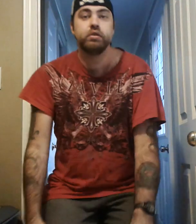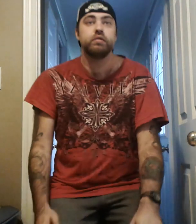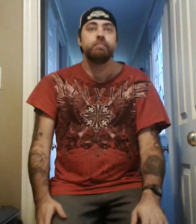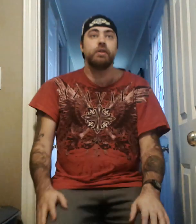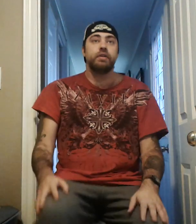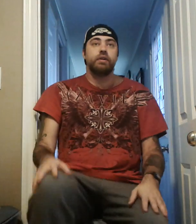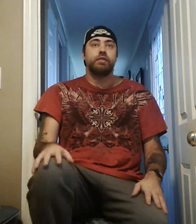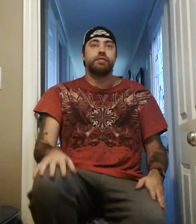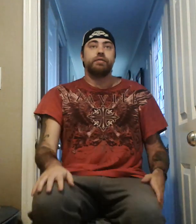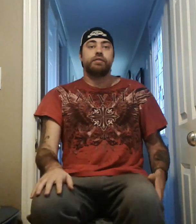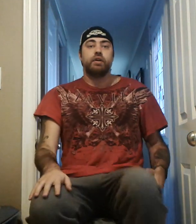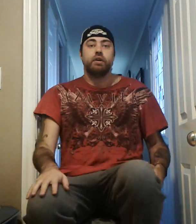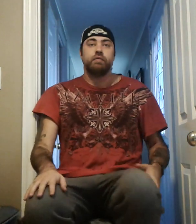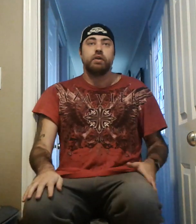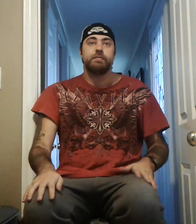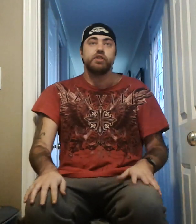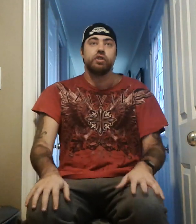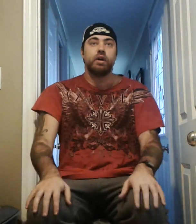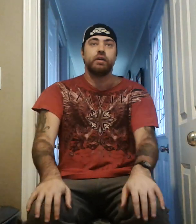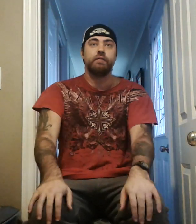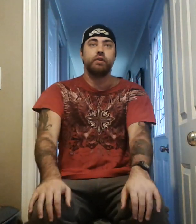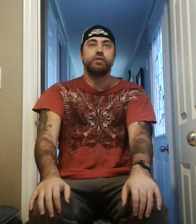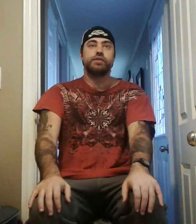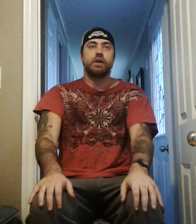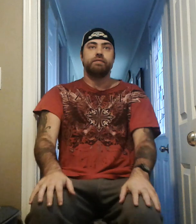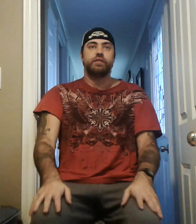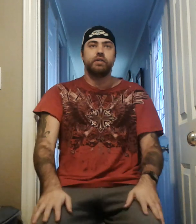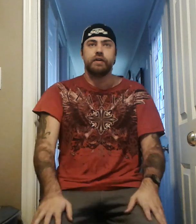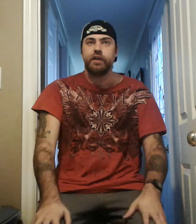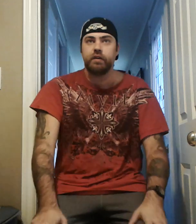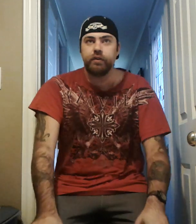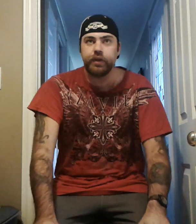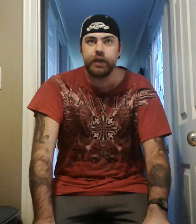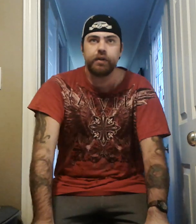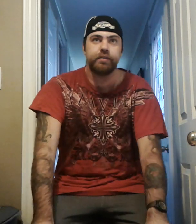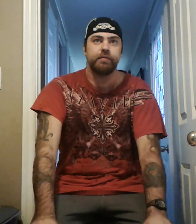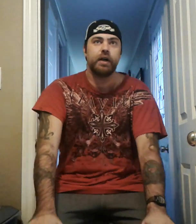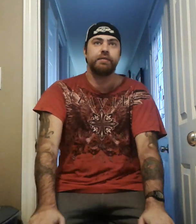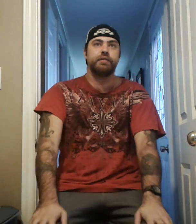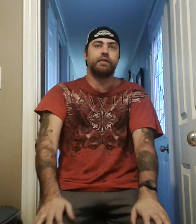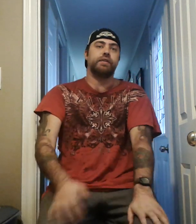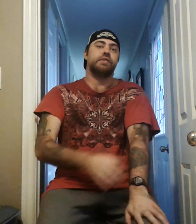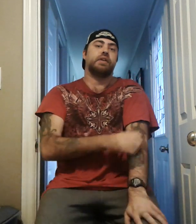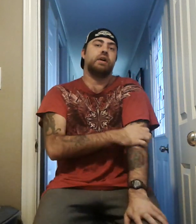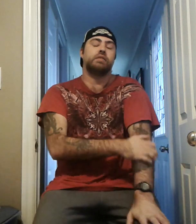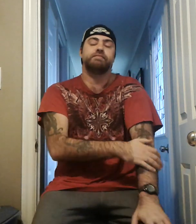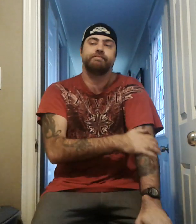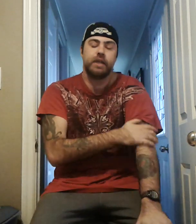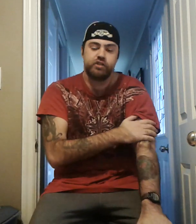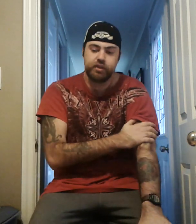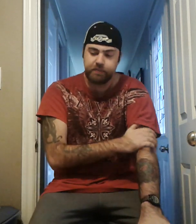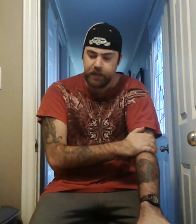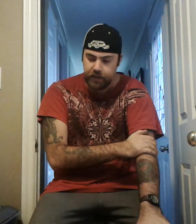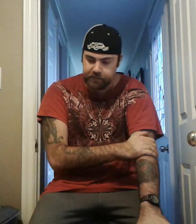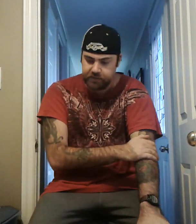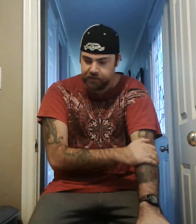Hey there, so today I'm going to be talking about the WWE Survivor Series that just passed, so